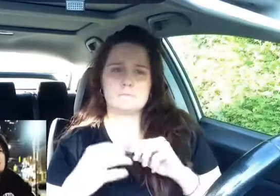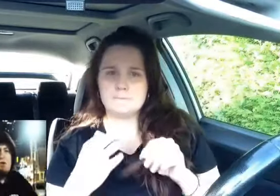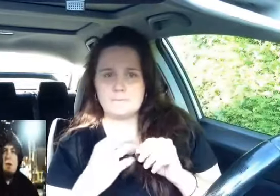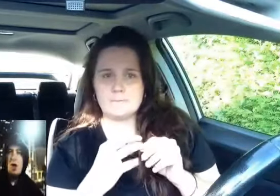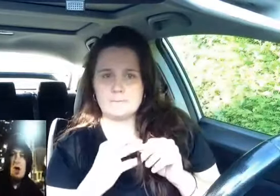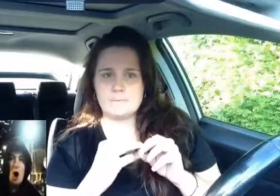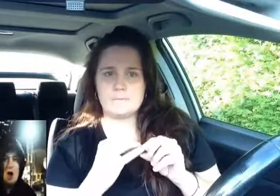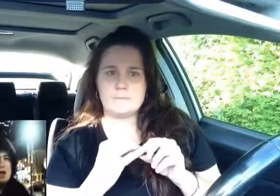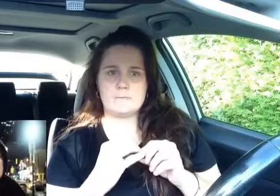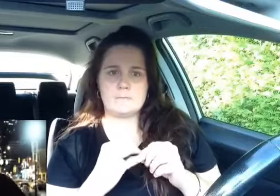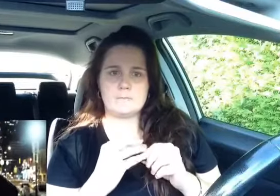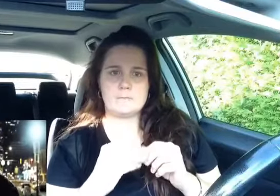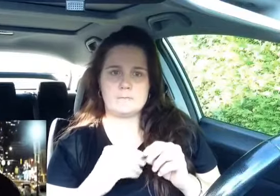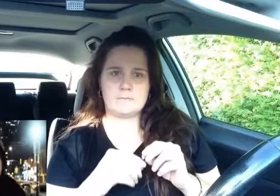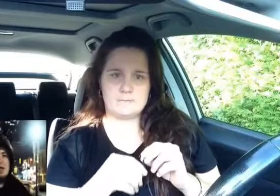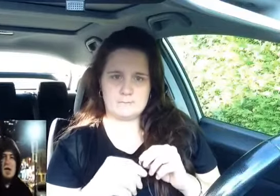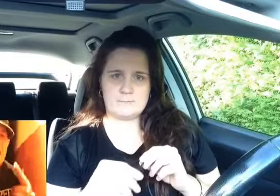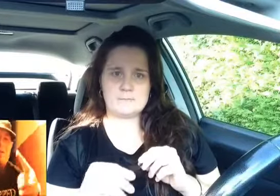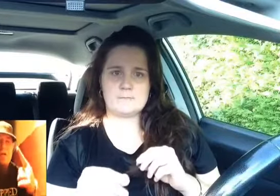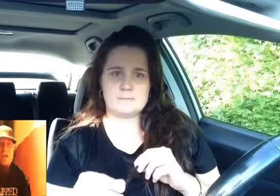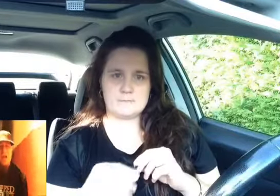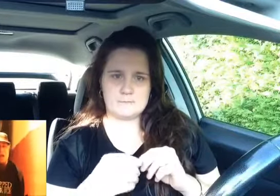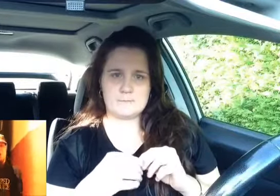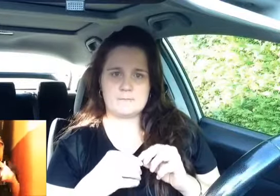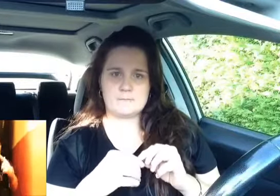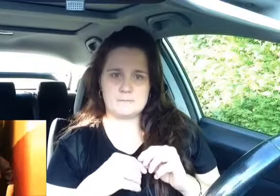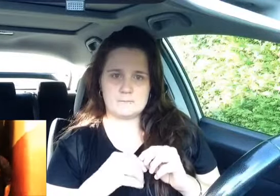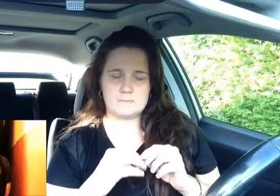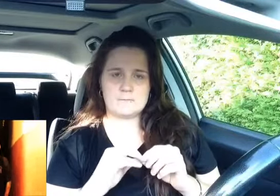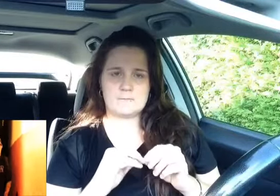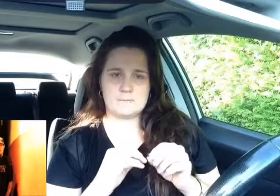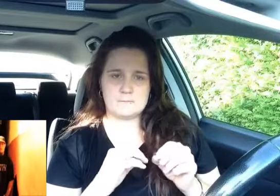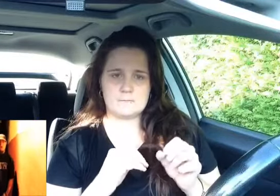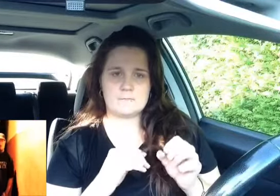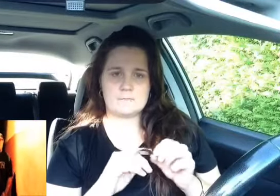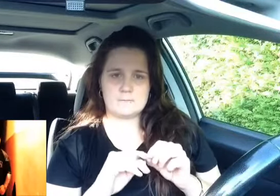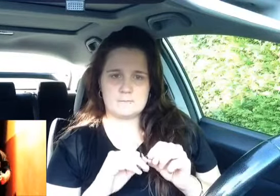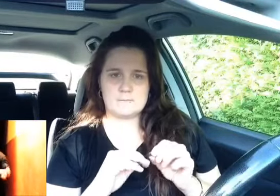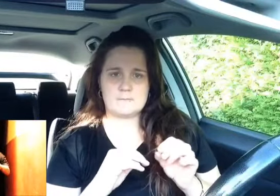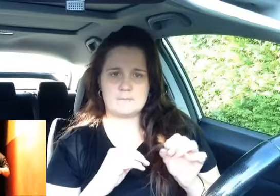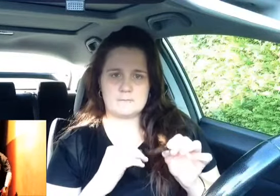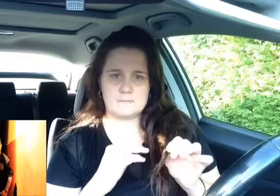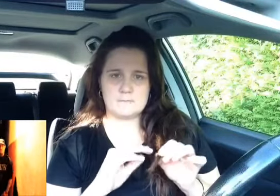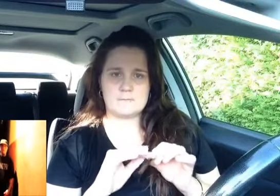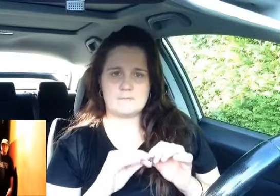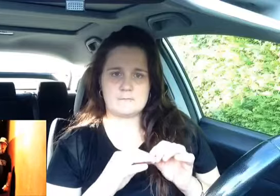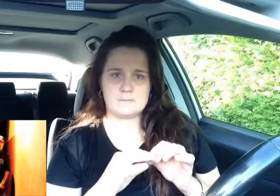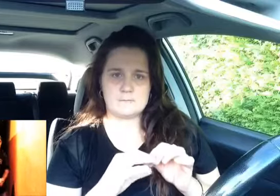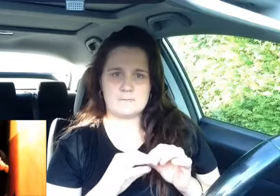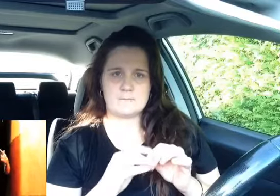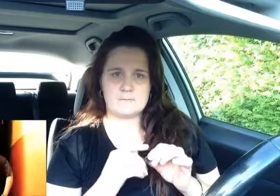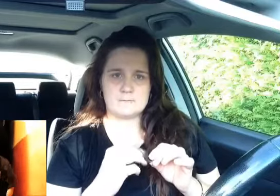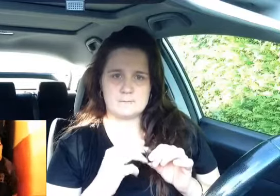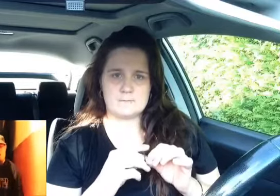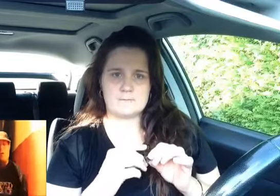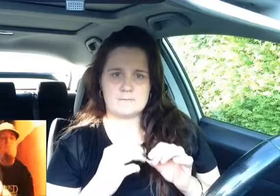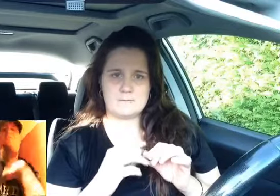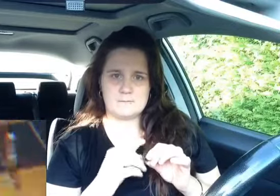sinner i'm the god of the seven deadly everything i do hard and it's legendary i spit 16 bars and you're dead and buried glass